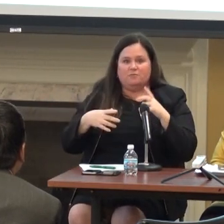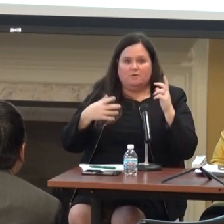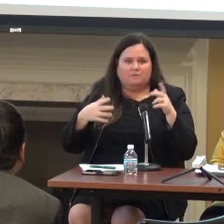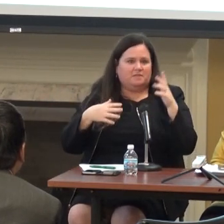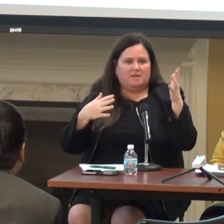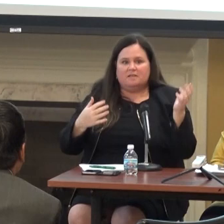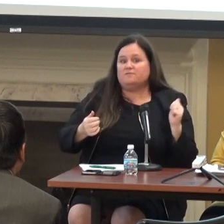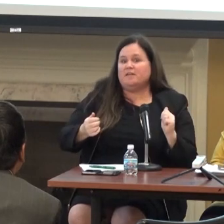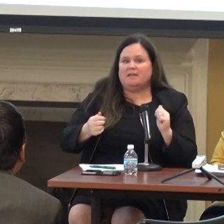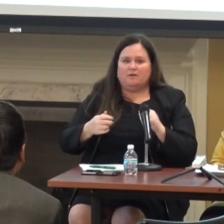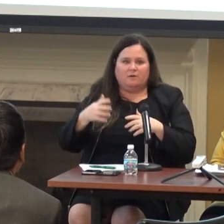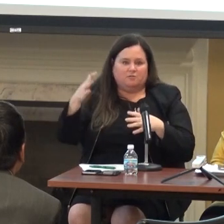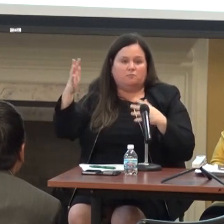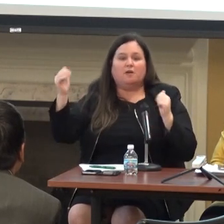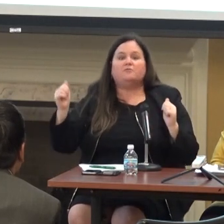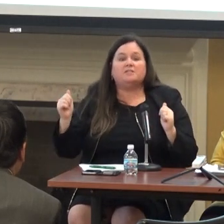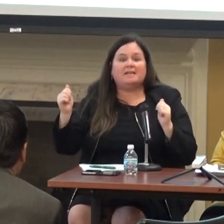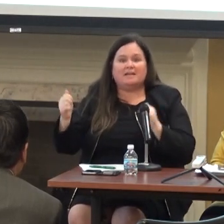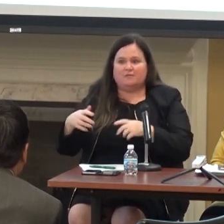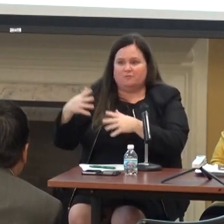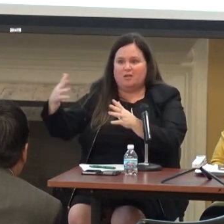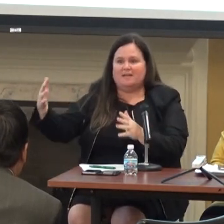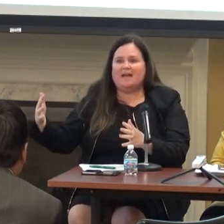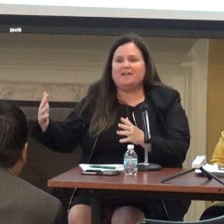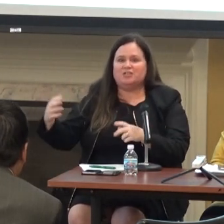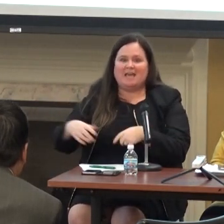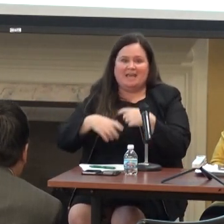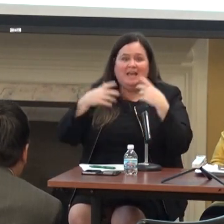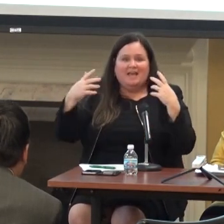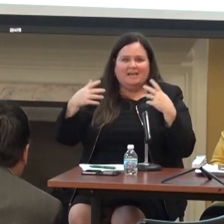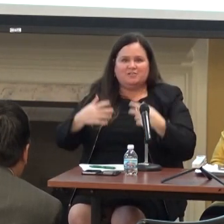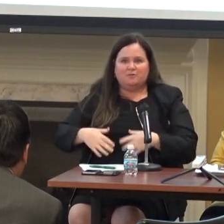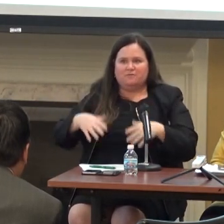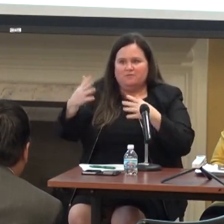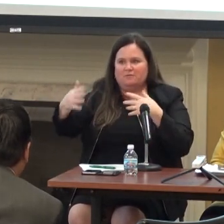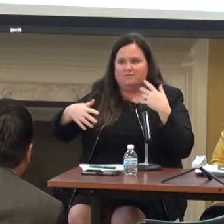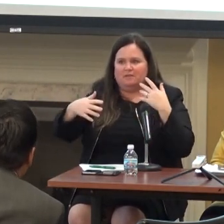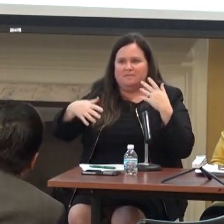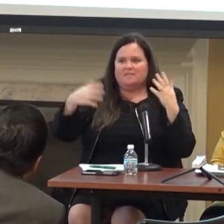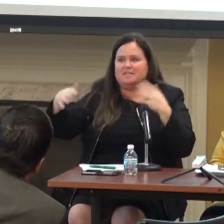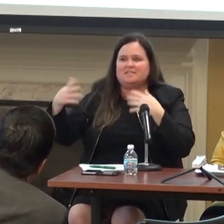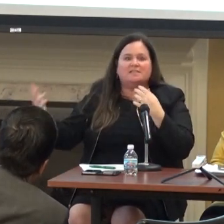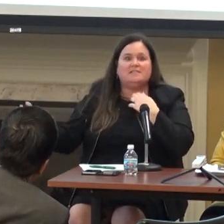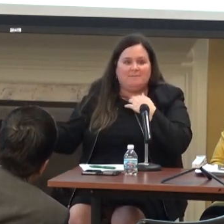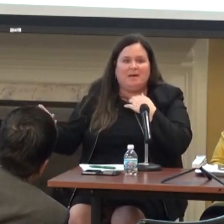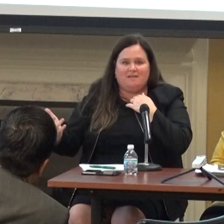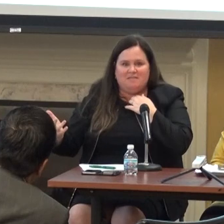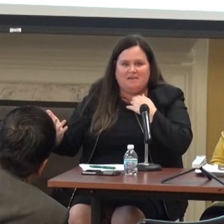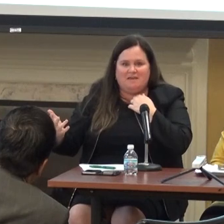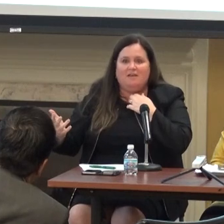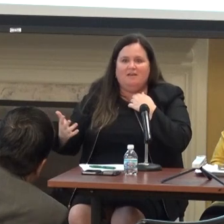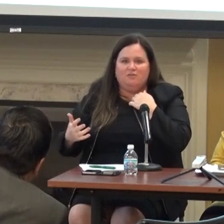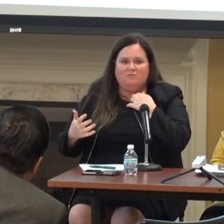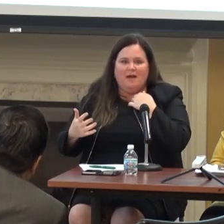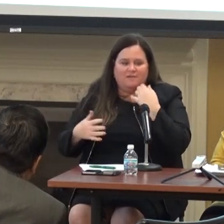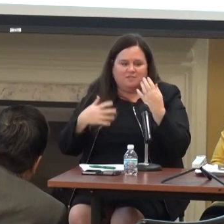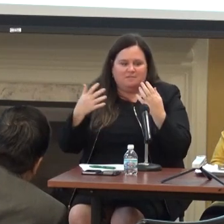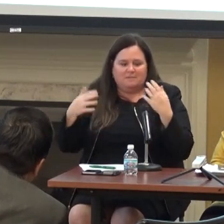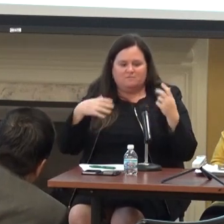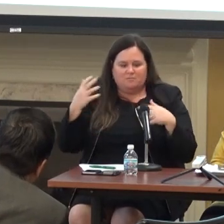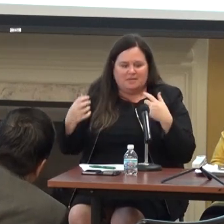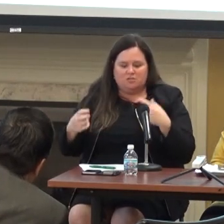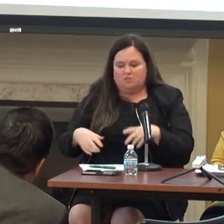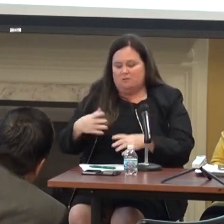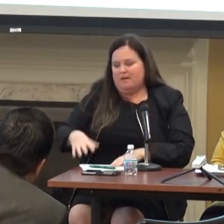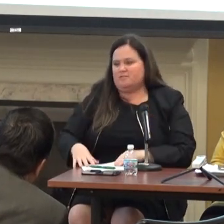offensive or think it's funny or don't understand or trying to educate and so if you're and this is the same kind of thing you have